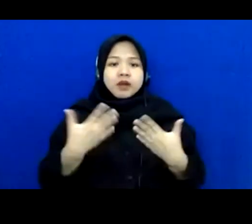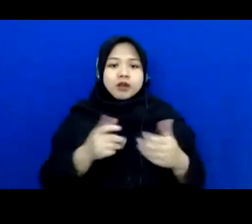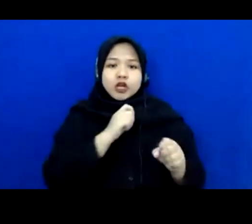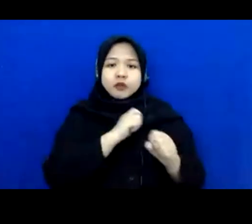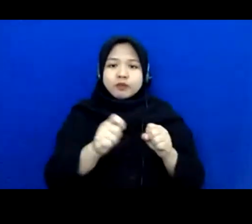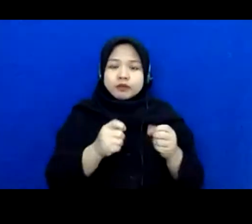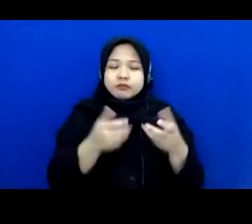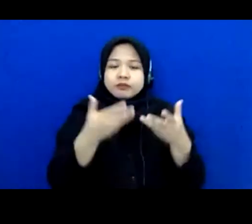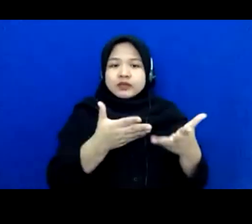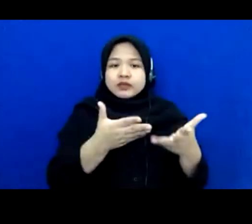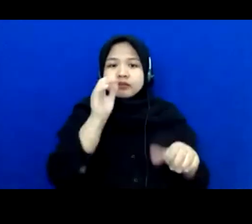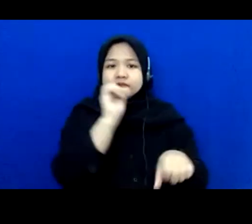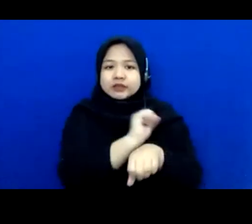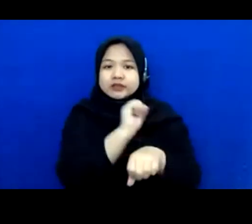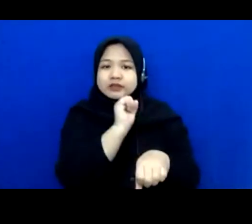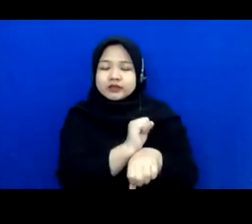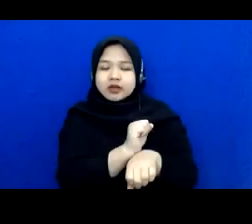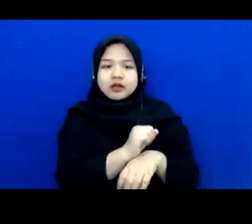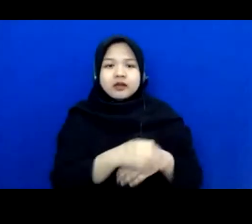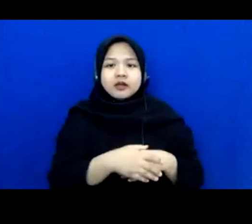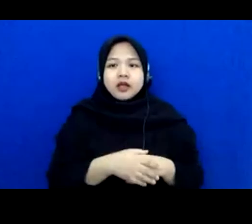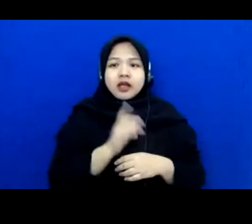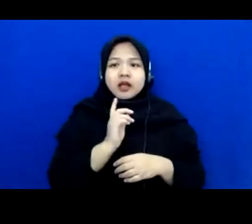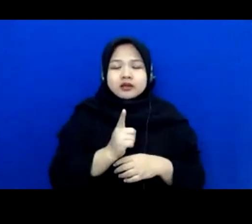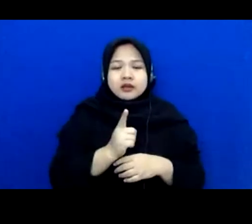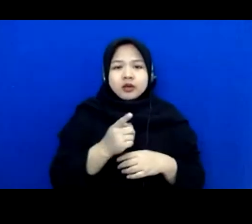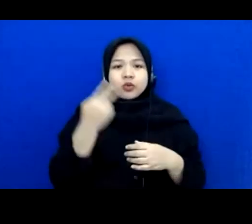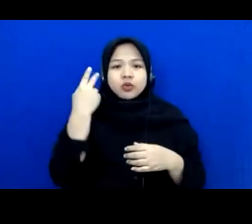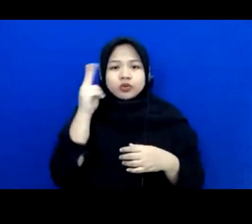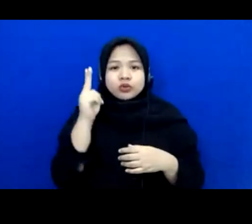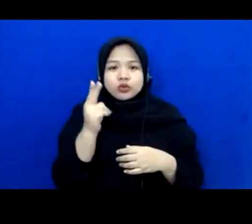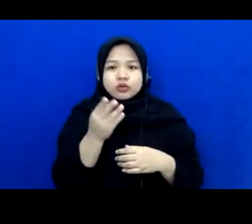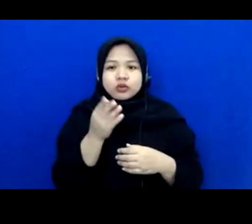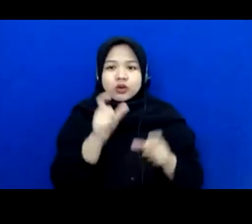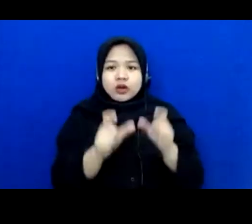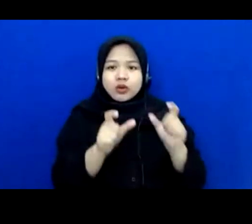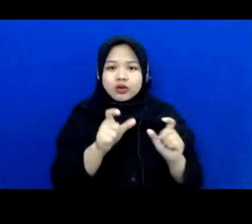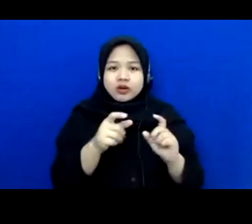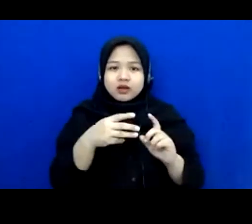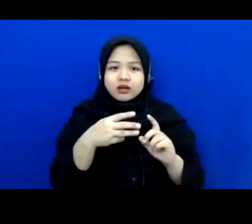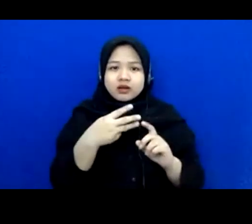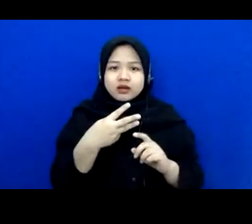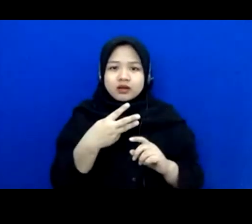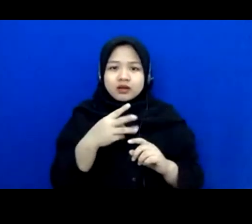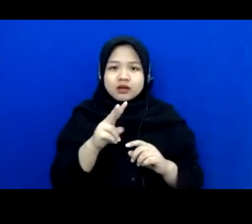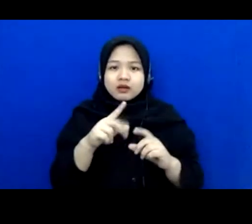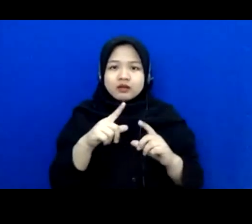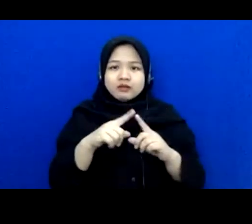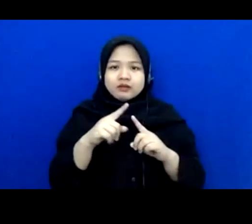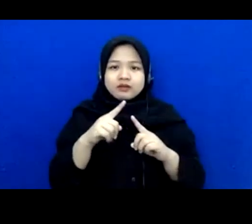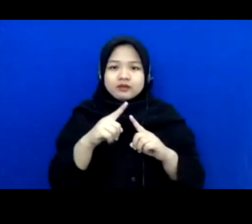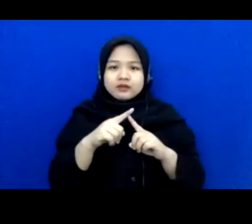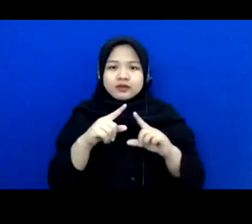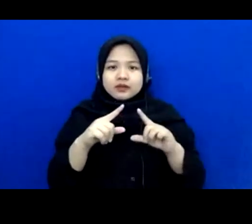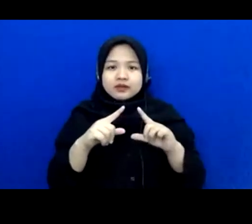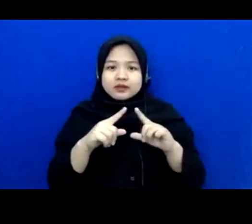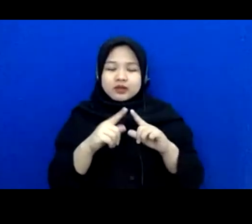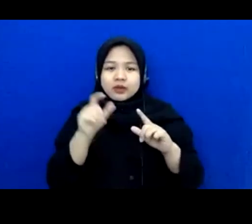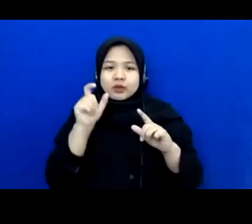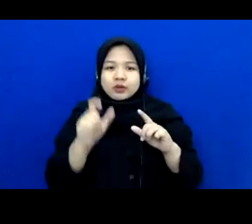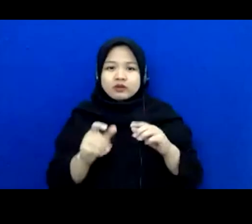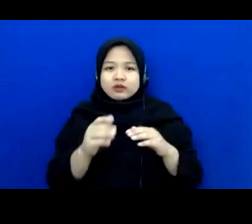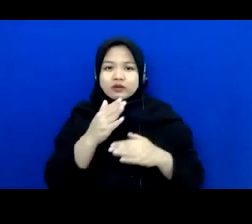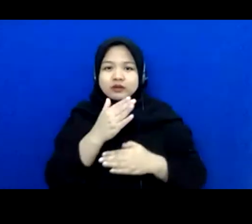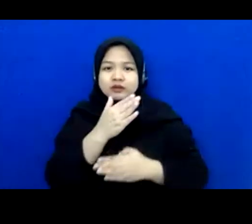thanks to james cameron i got an idea for avatar you know you don't show the avatar right the guy paralyzed equals a rock so the same